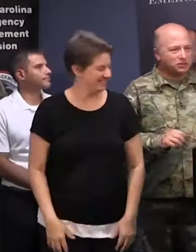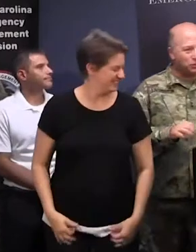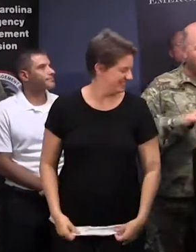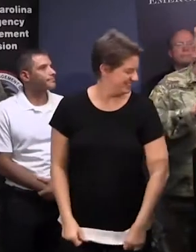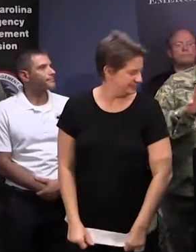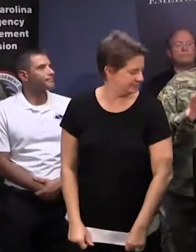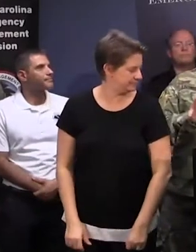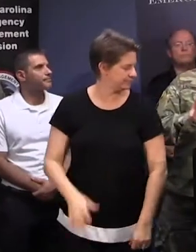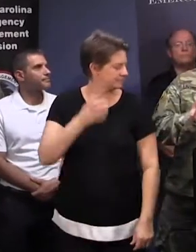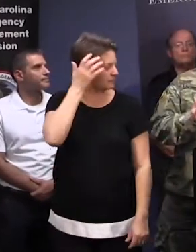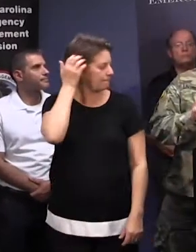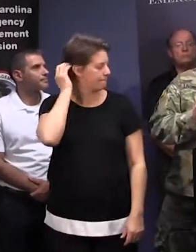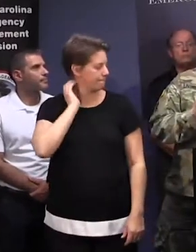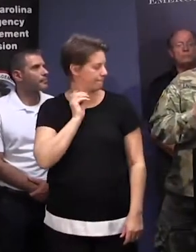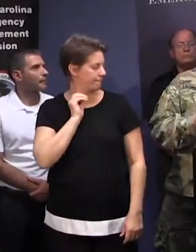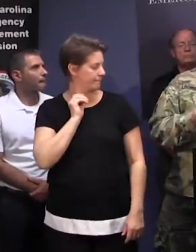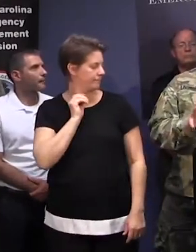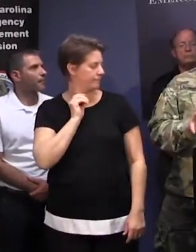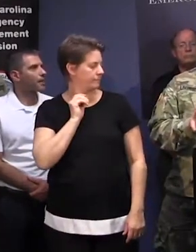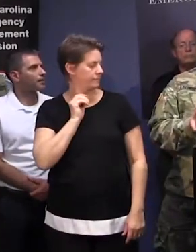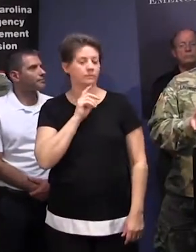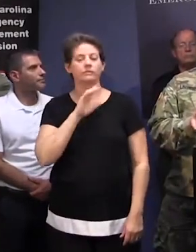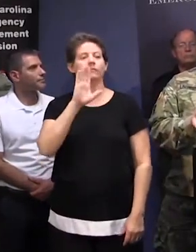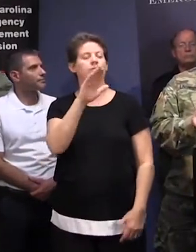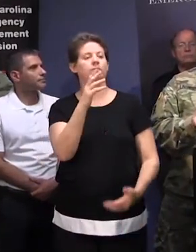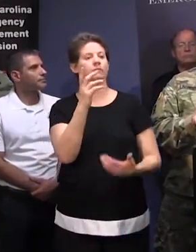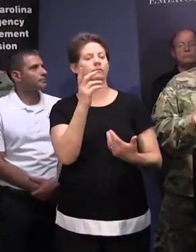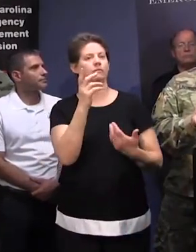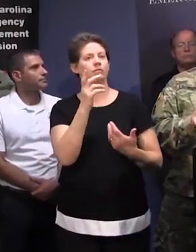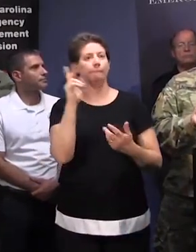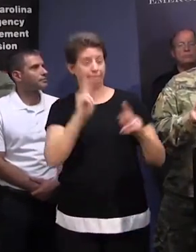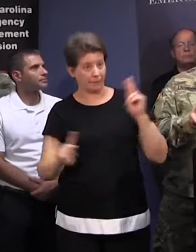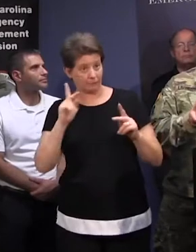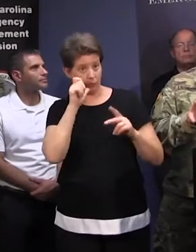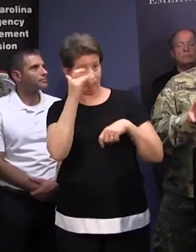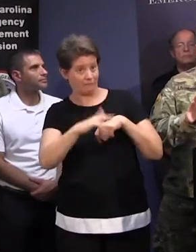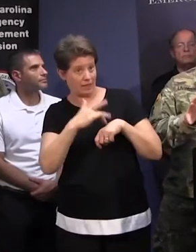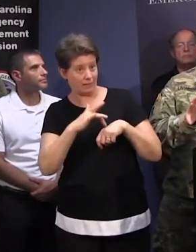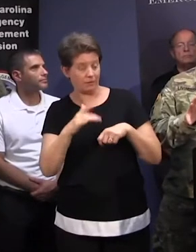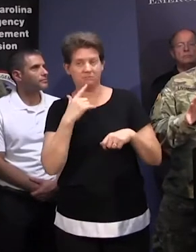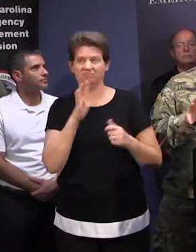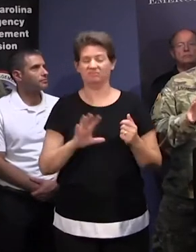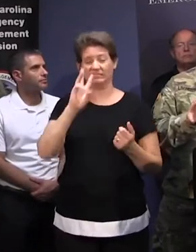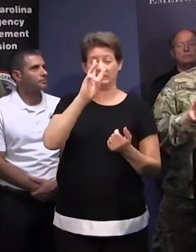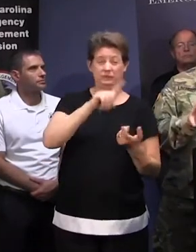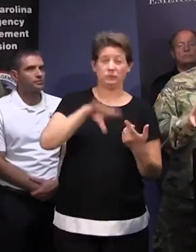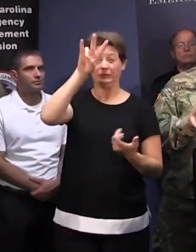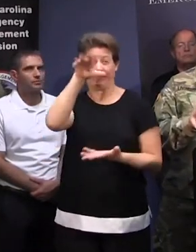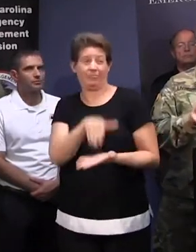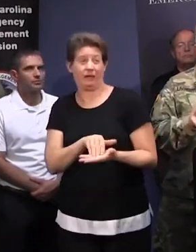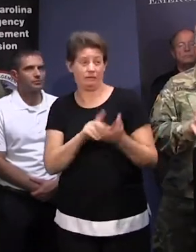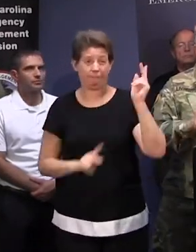what do you have people allocated? We probably have 6,000 7,000 people, if you count